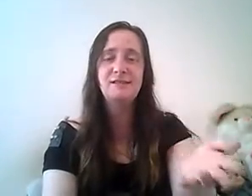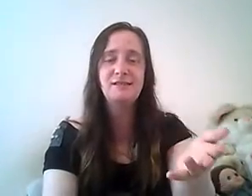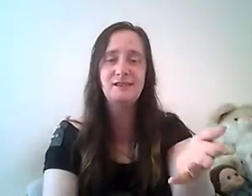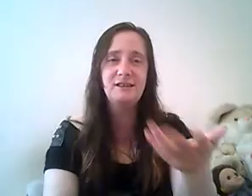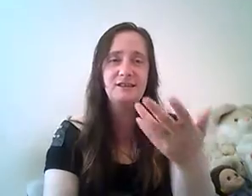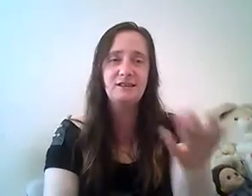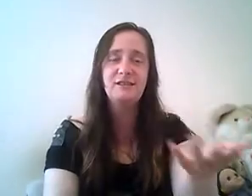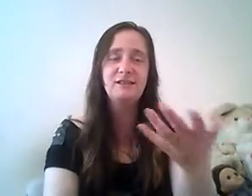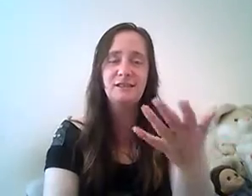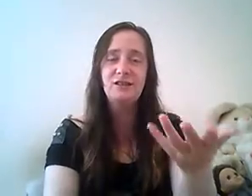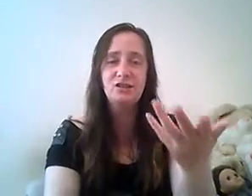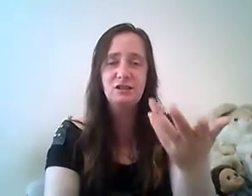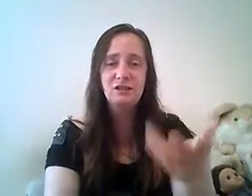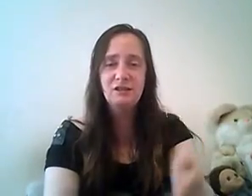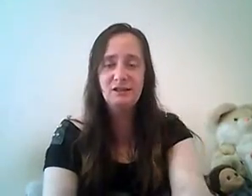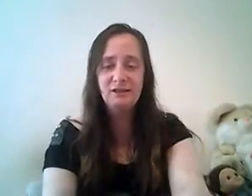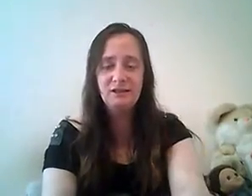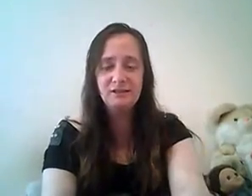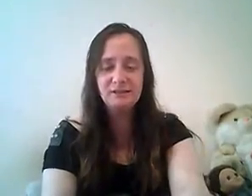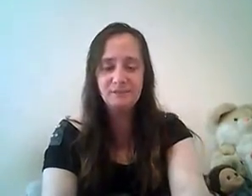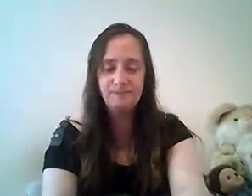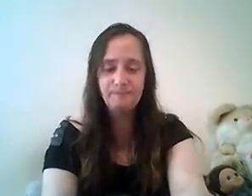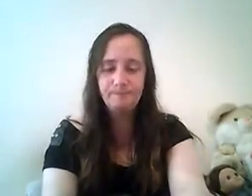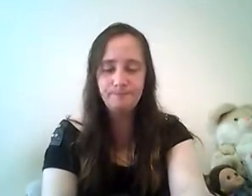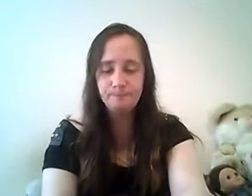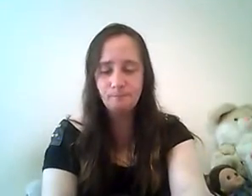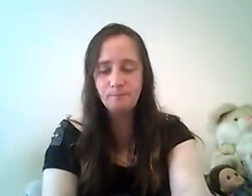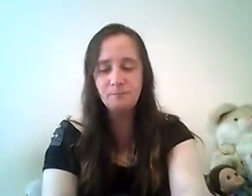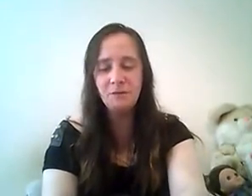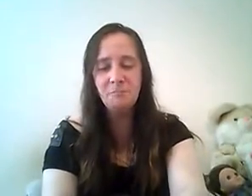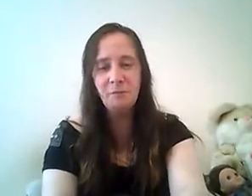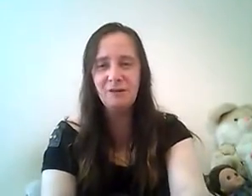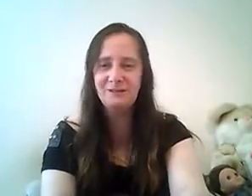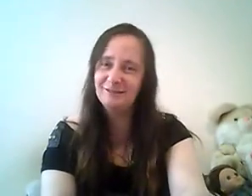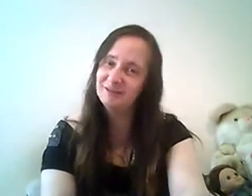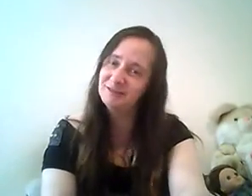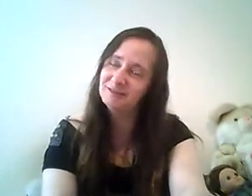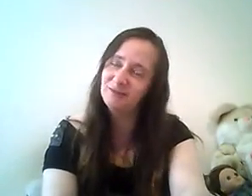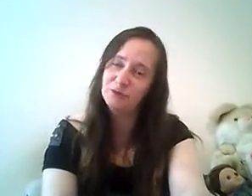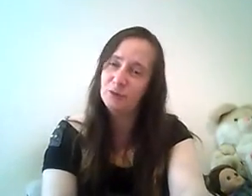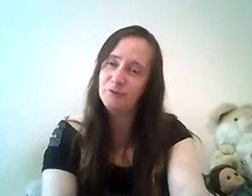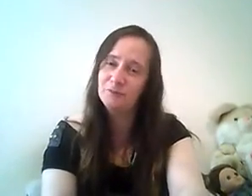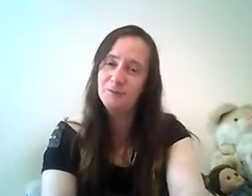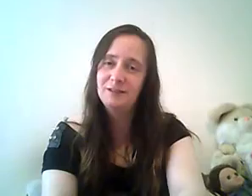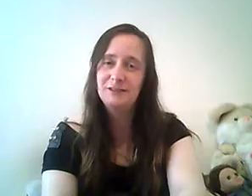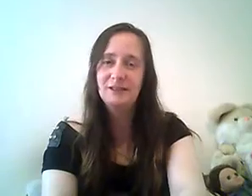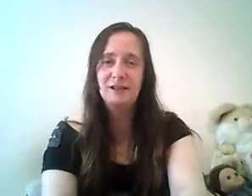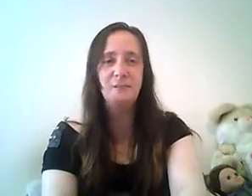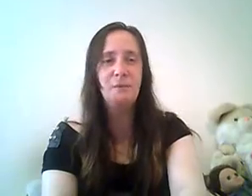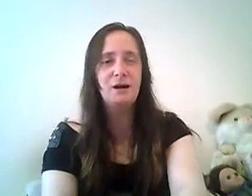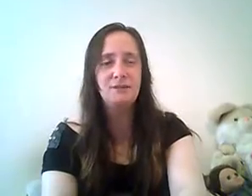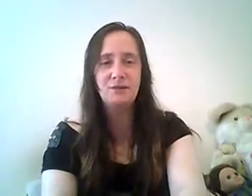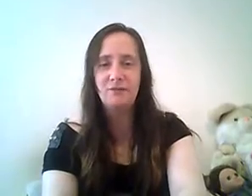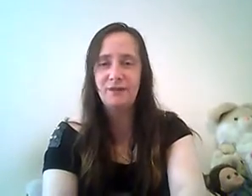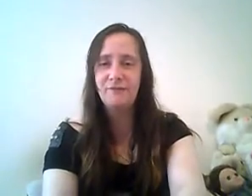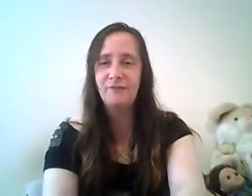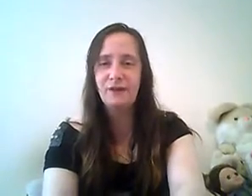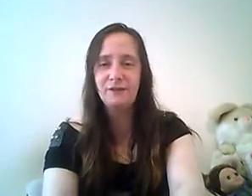sid sidney's age he is but oh i feel sorry for him getting bad after your own father